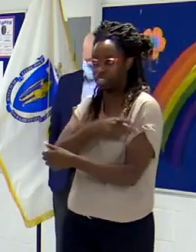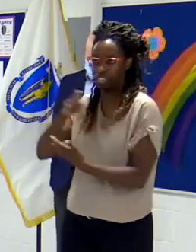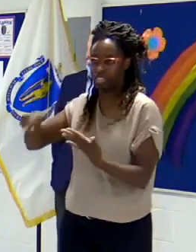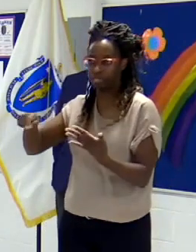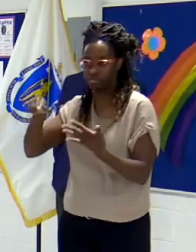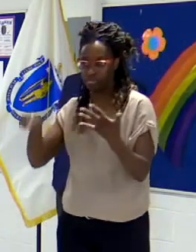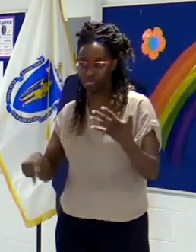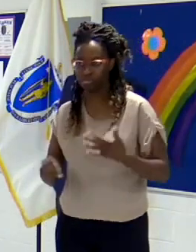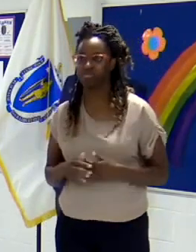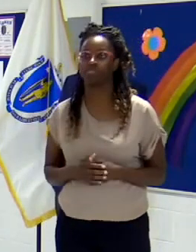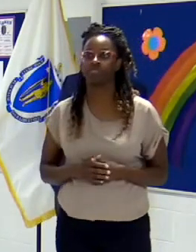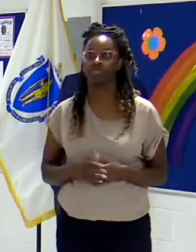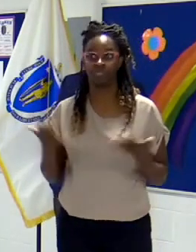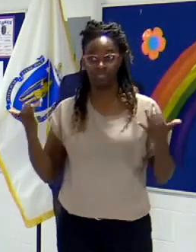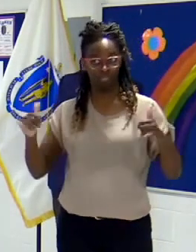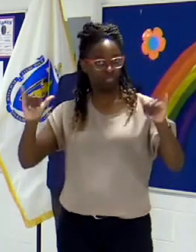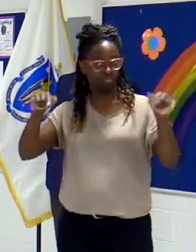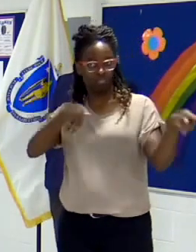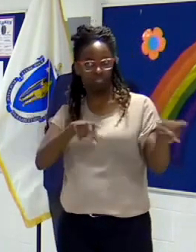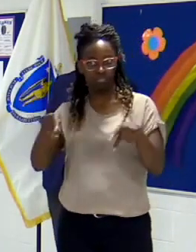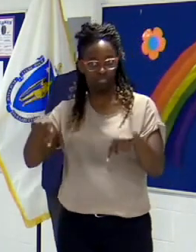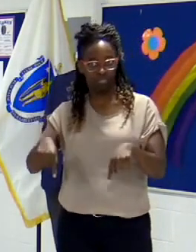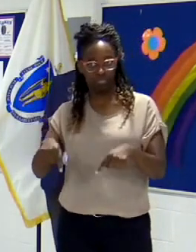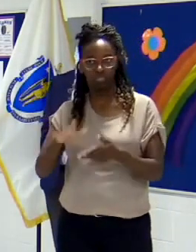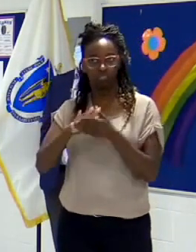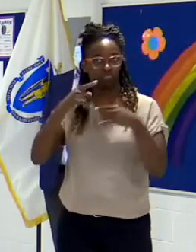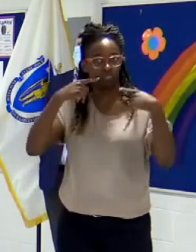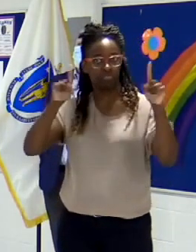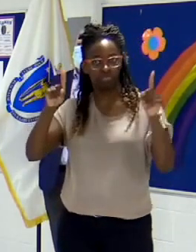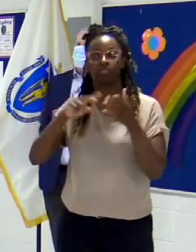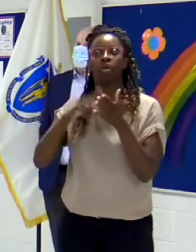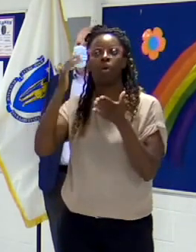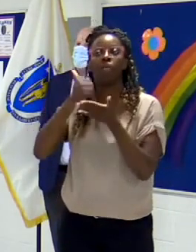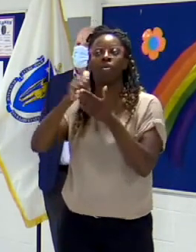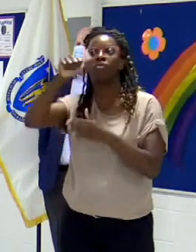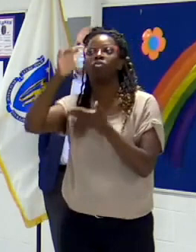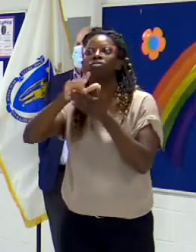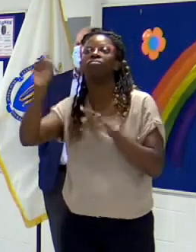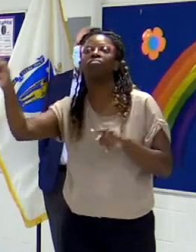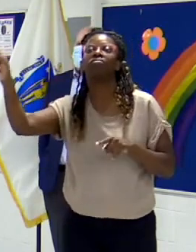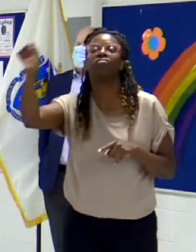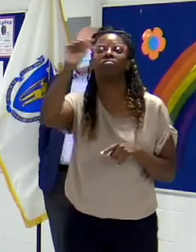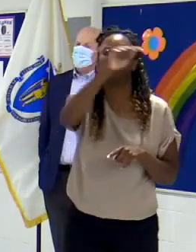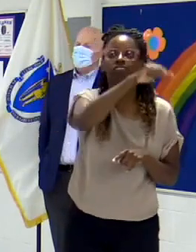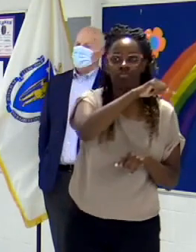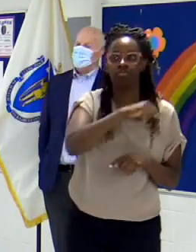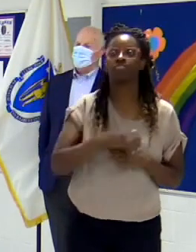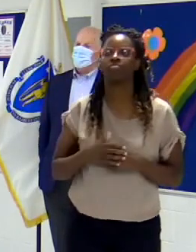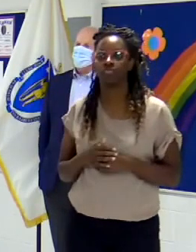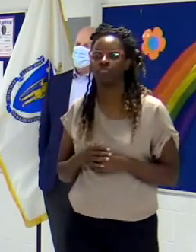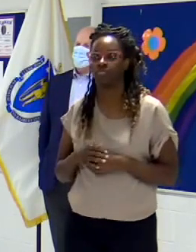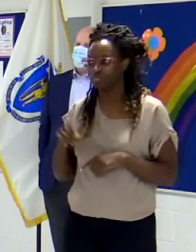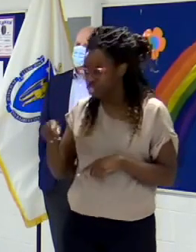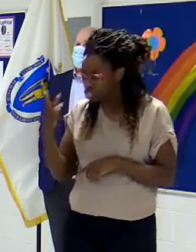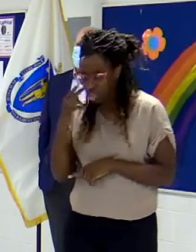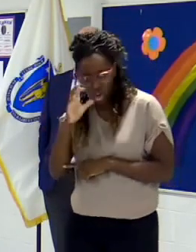ideas and, um, ways to think about it that makes it possible for other people to learn from that and to take advantage of it.